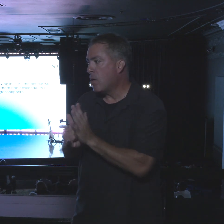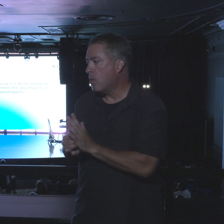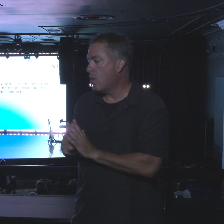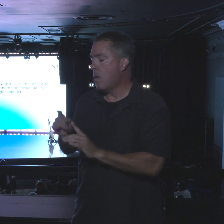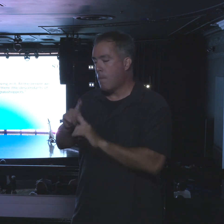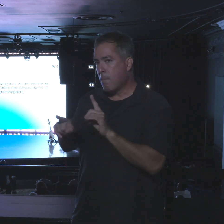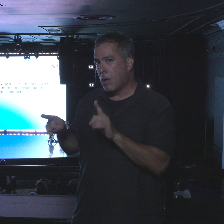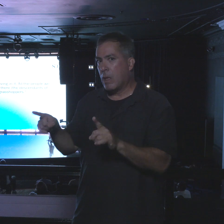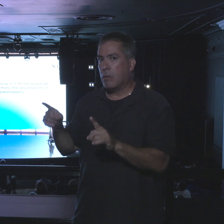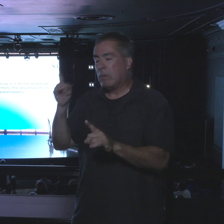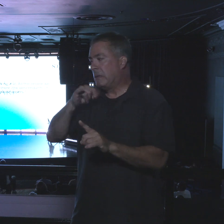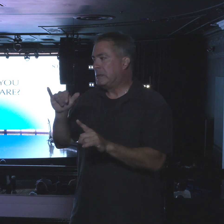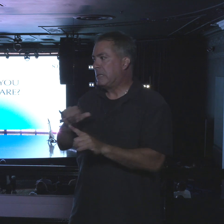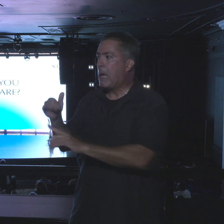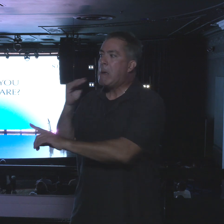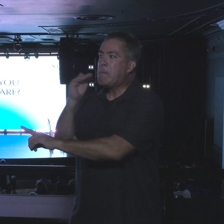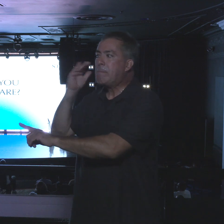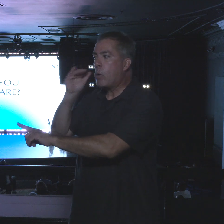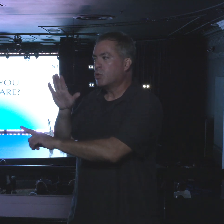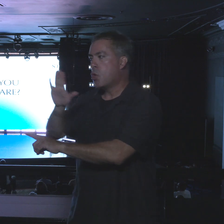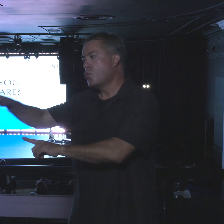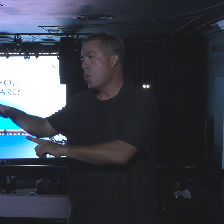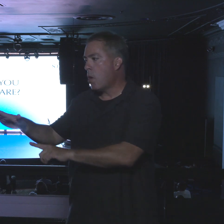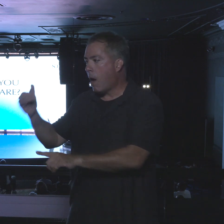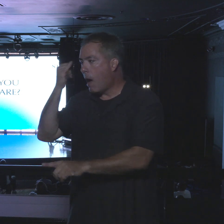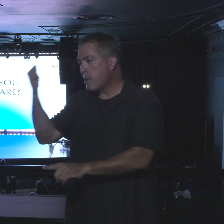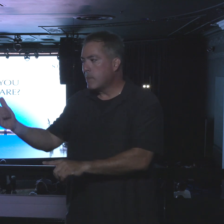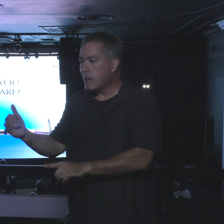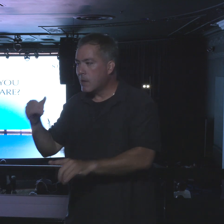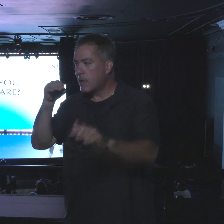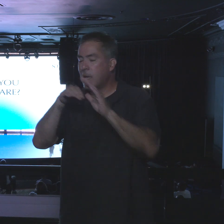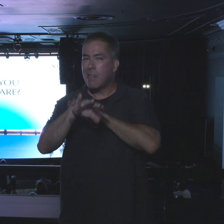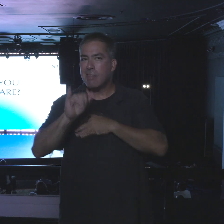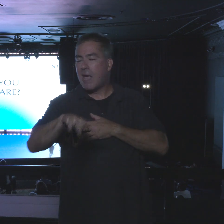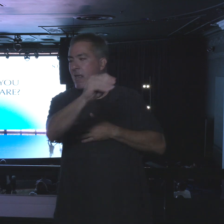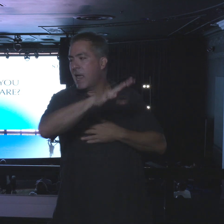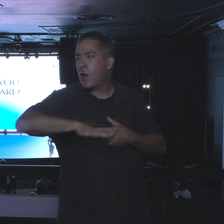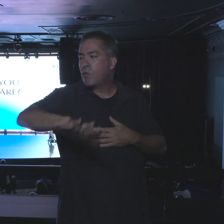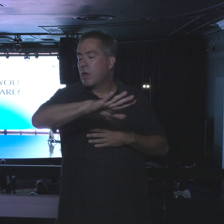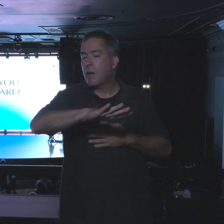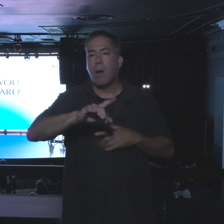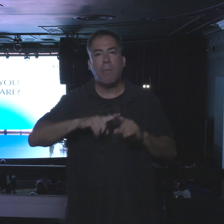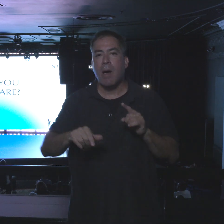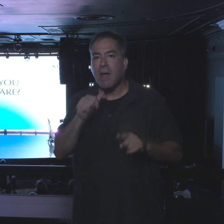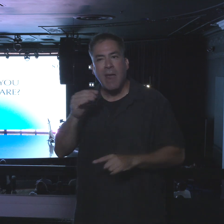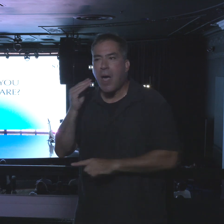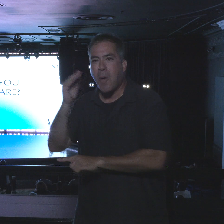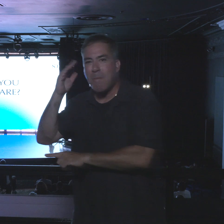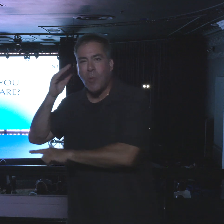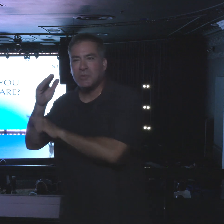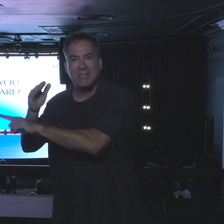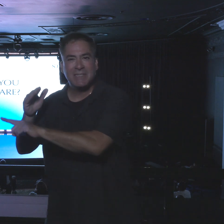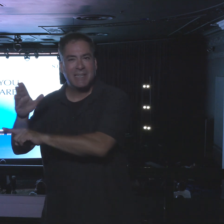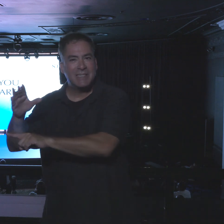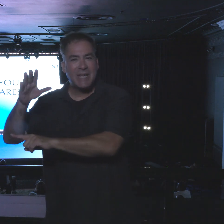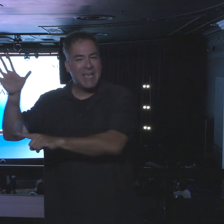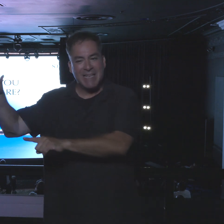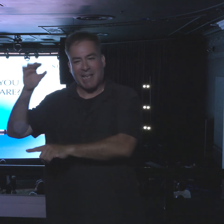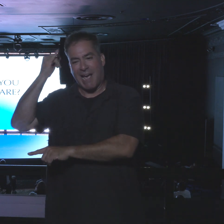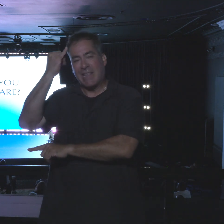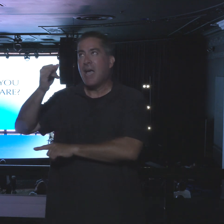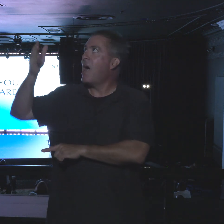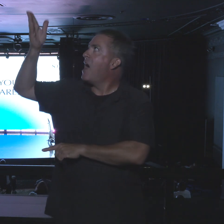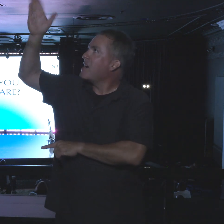them as it was Moses's idea for them to go into the promised land. But it wasn't Moses's idea. God